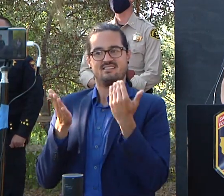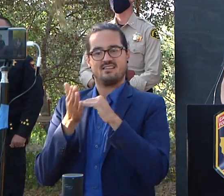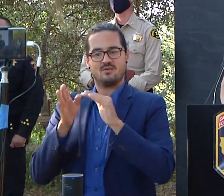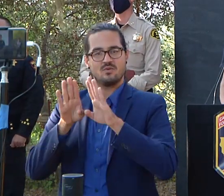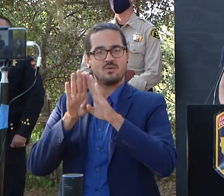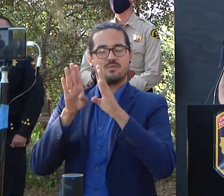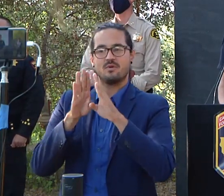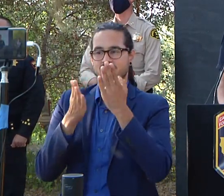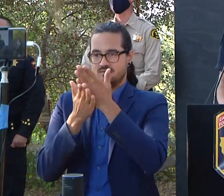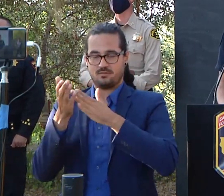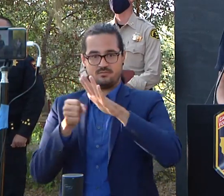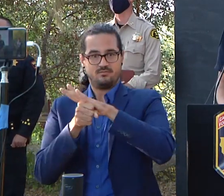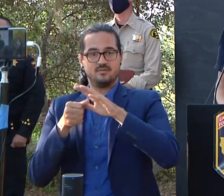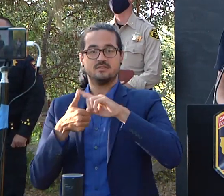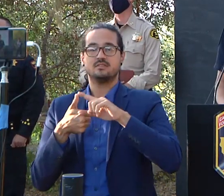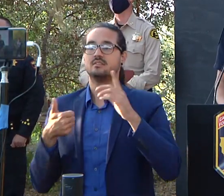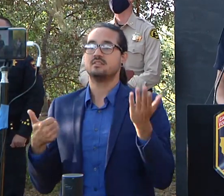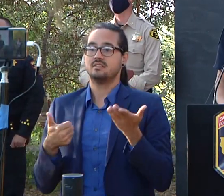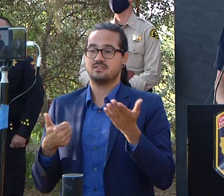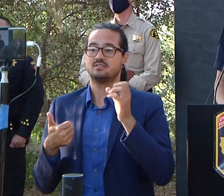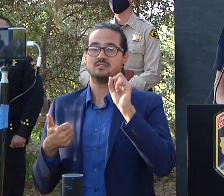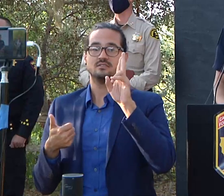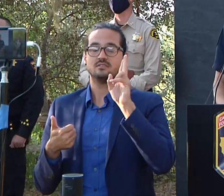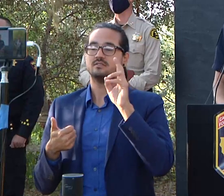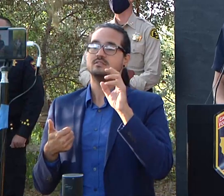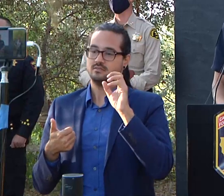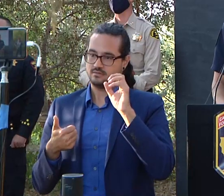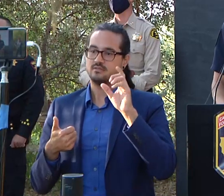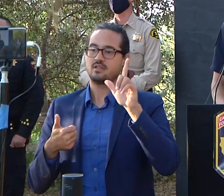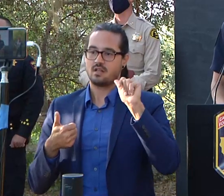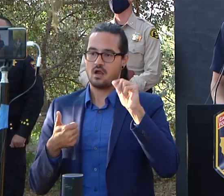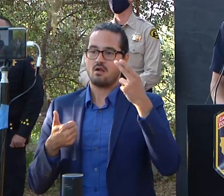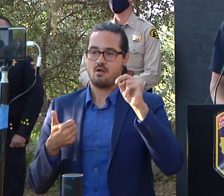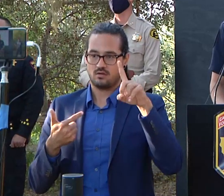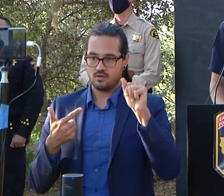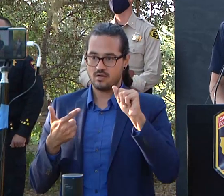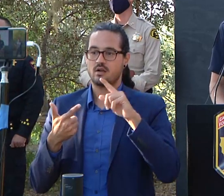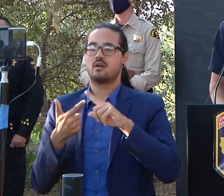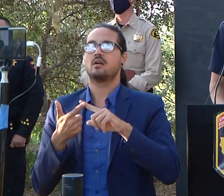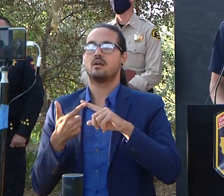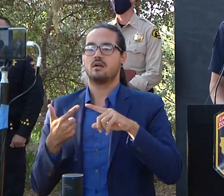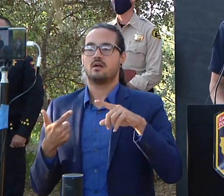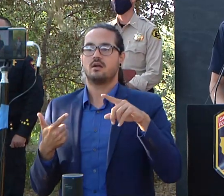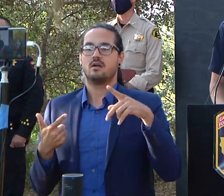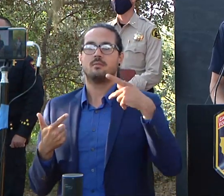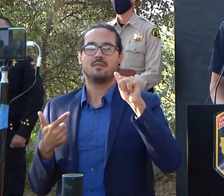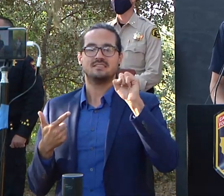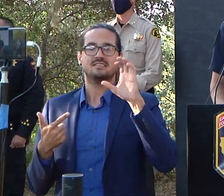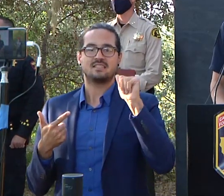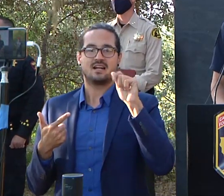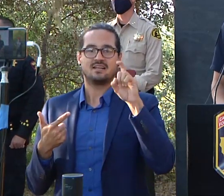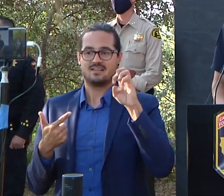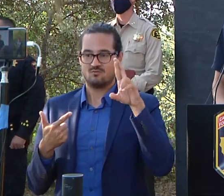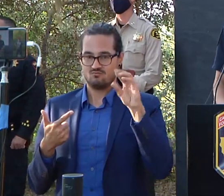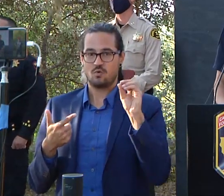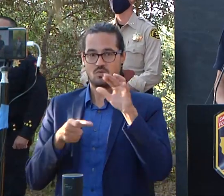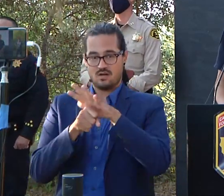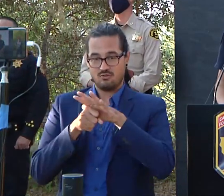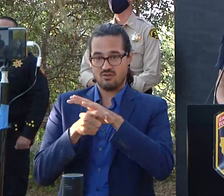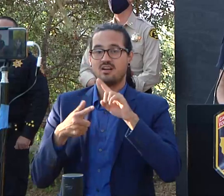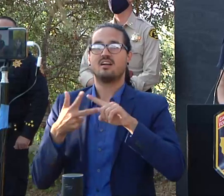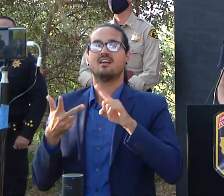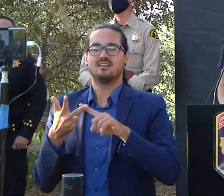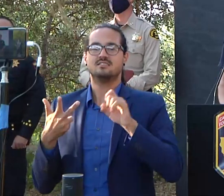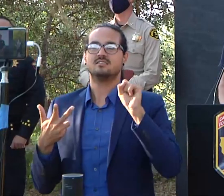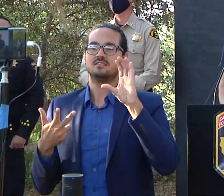pescadero area in san mateo county the only last notable piece for all of this is we did see another structure that was destroyed today not